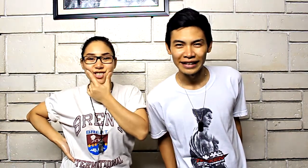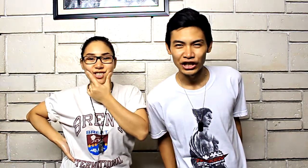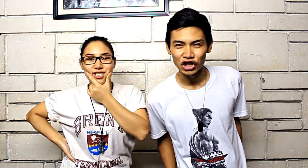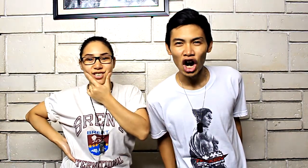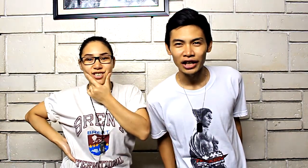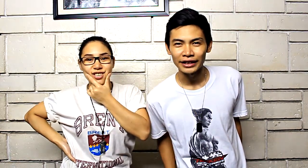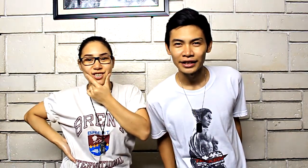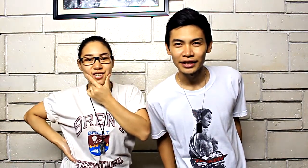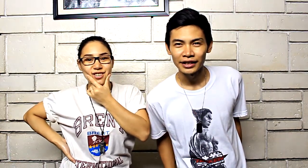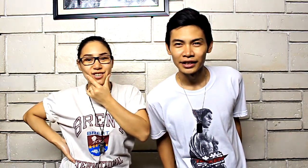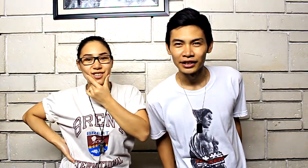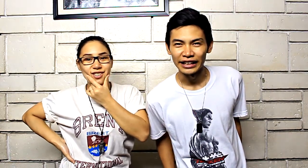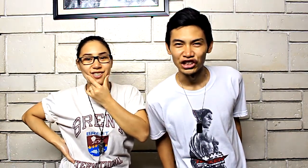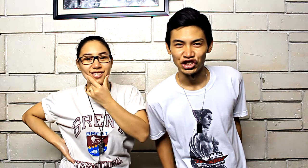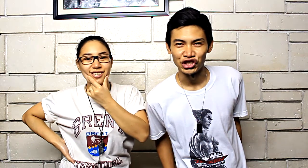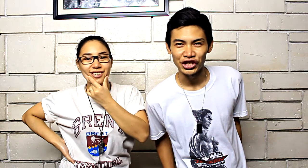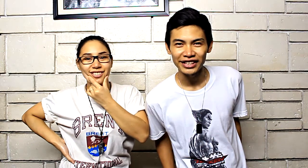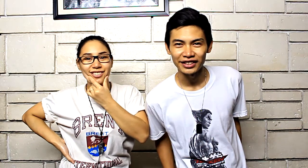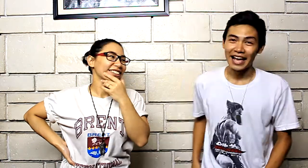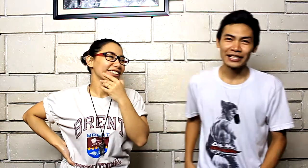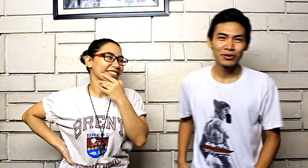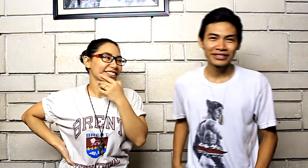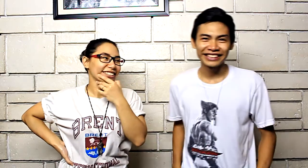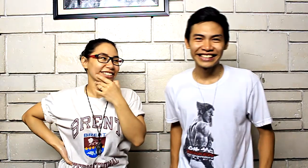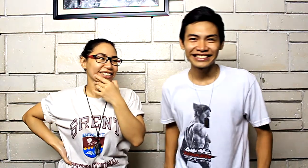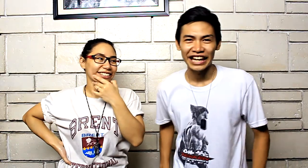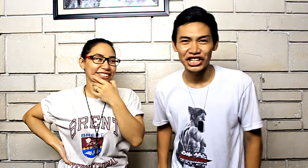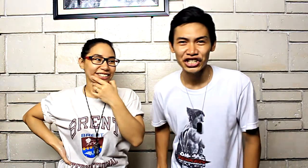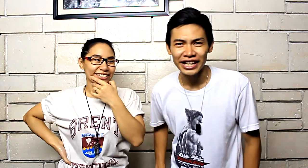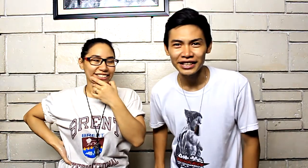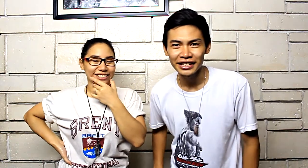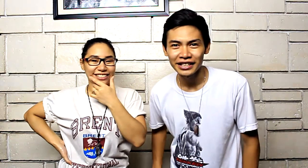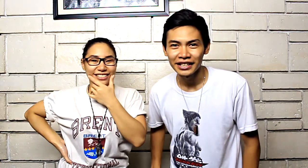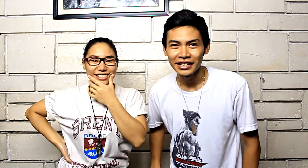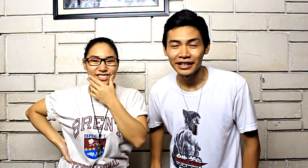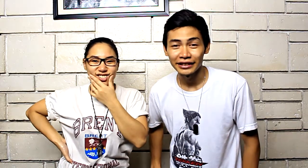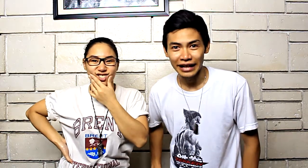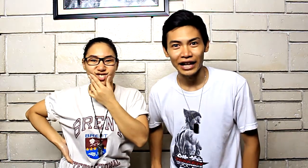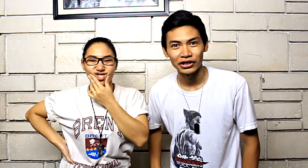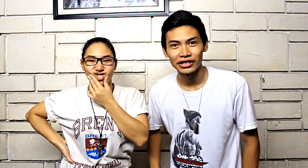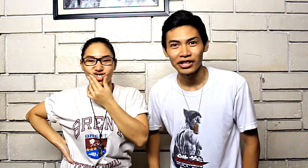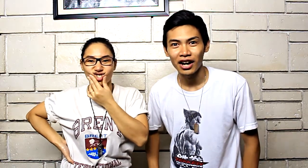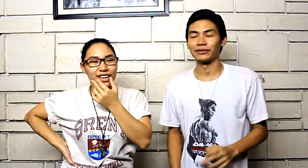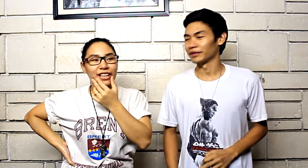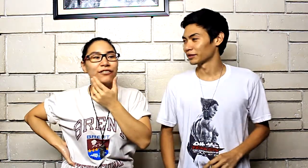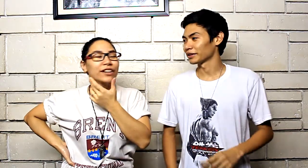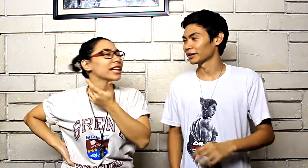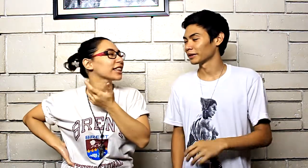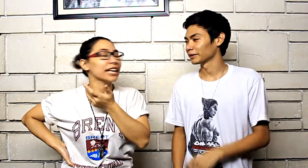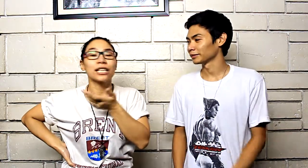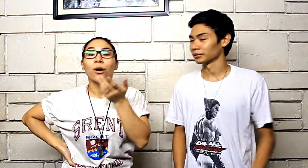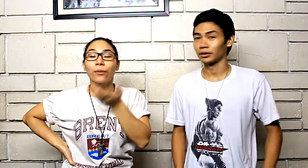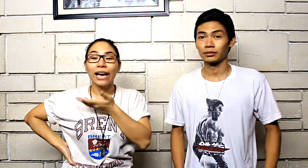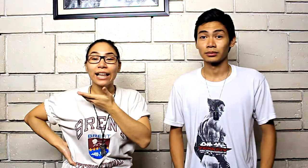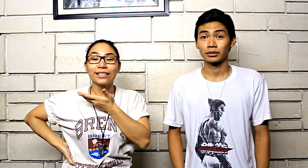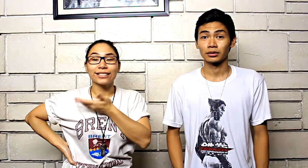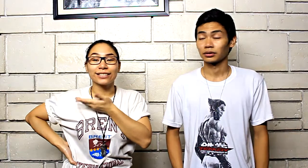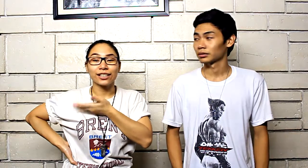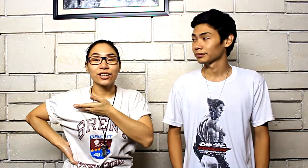like chocolate is shit and the one that tastes like shit is actually chocolate and the funny thing is we had the discussion